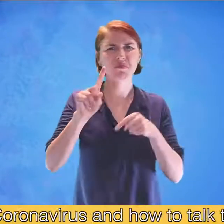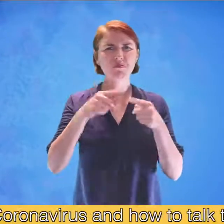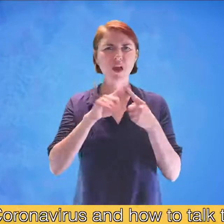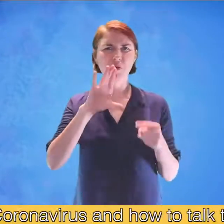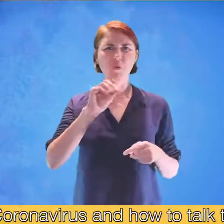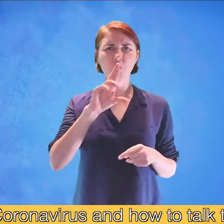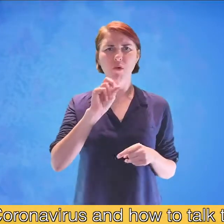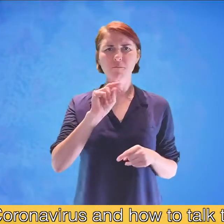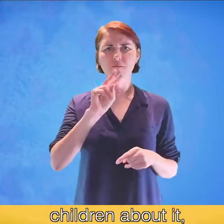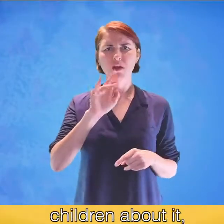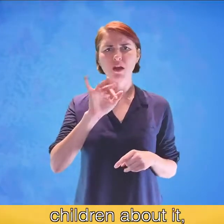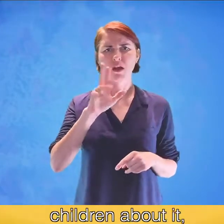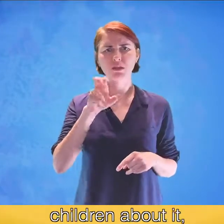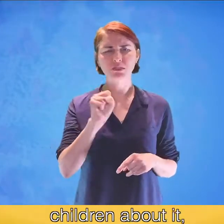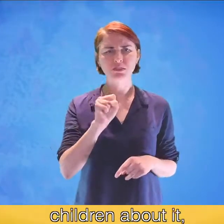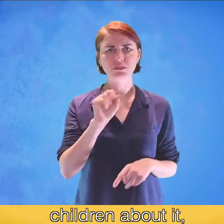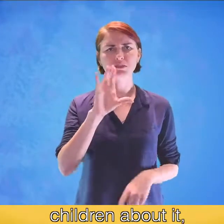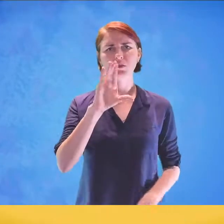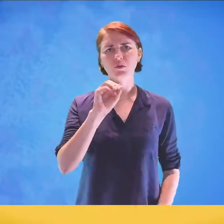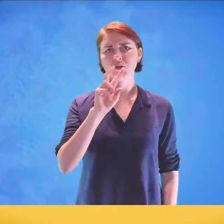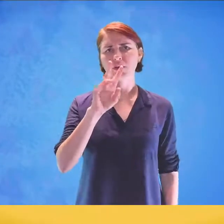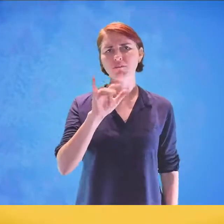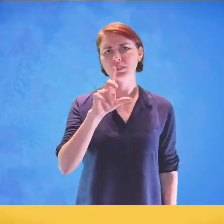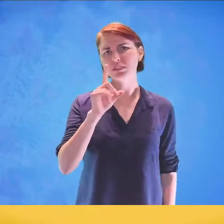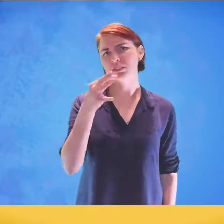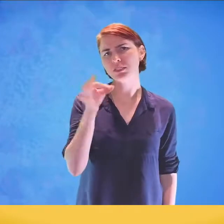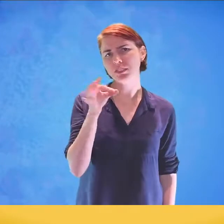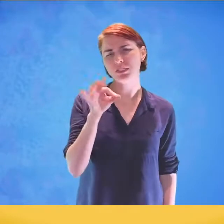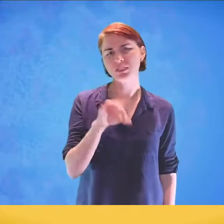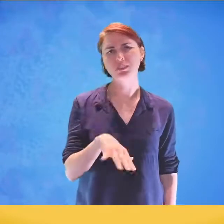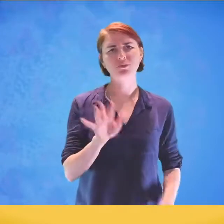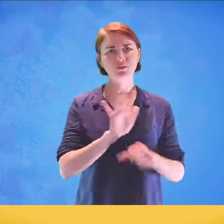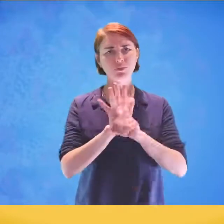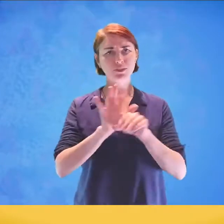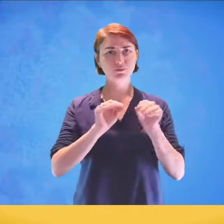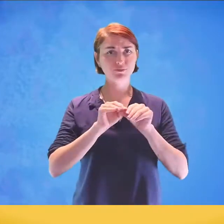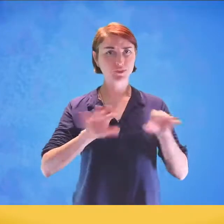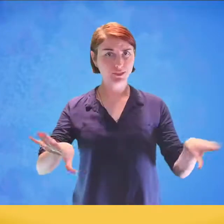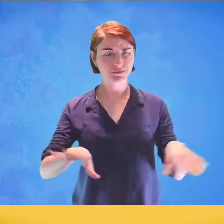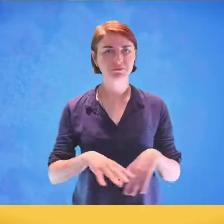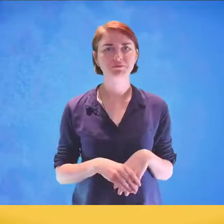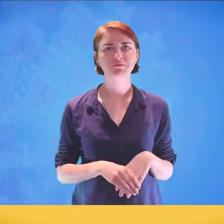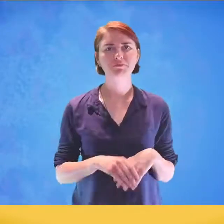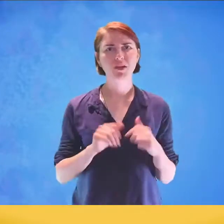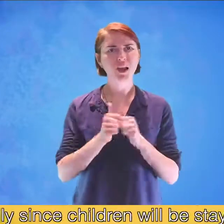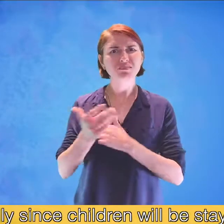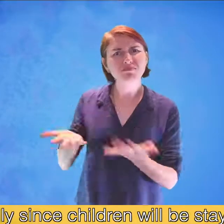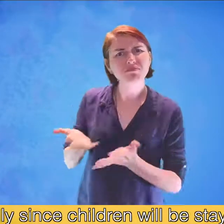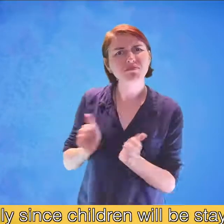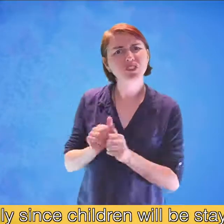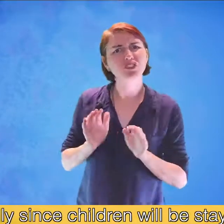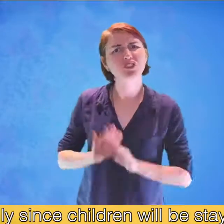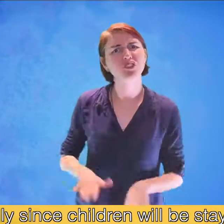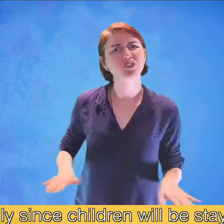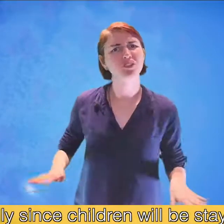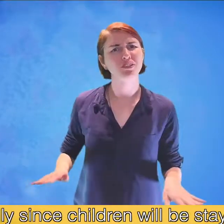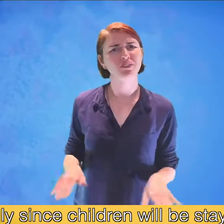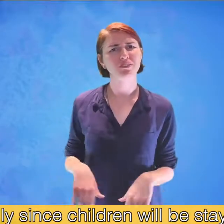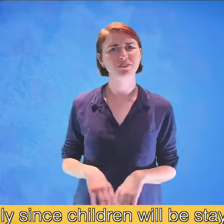and how to talk to their children about it, especially since children will be